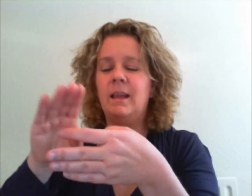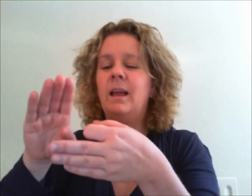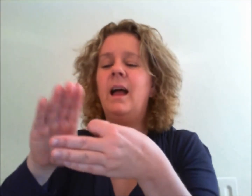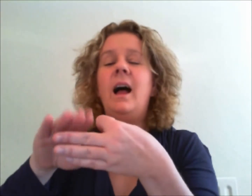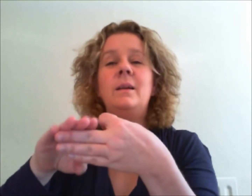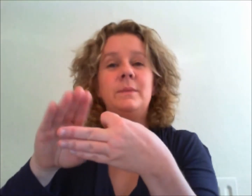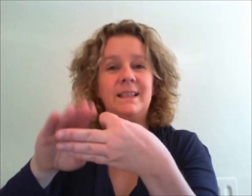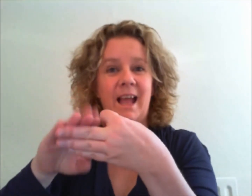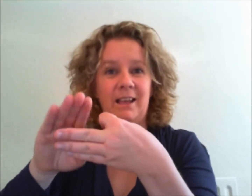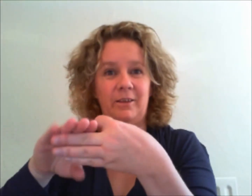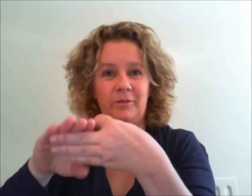I'm safe